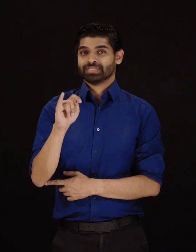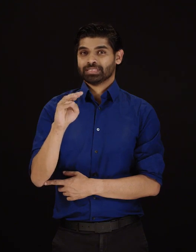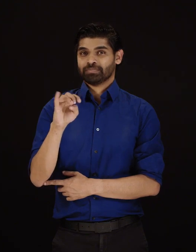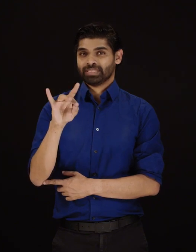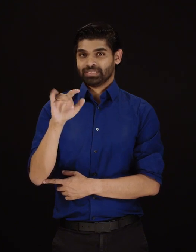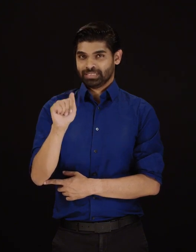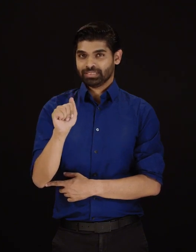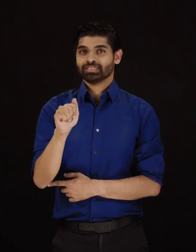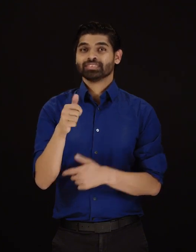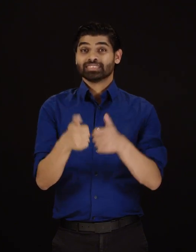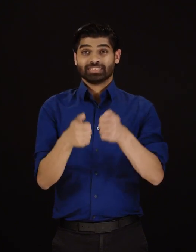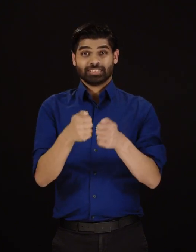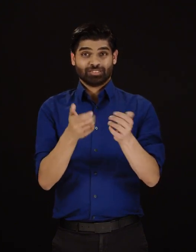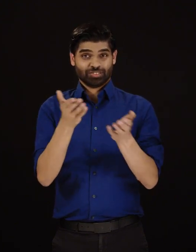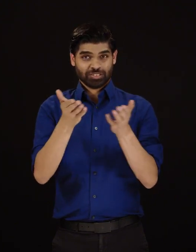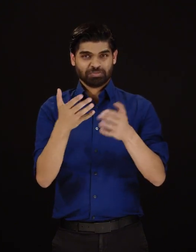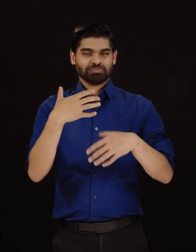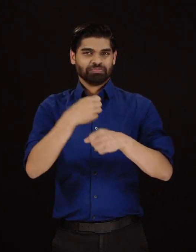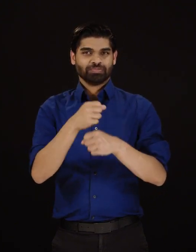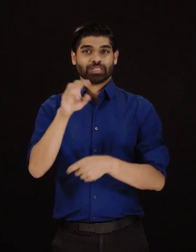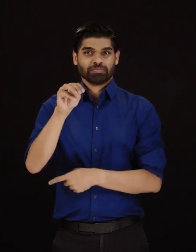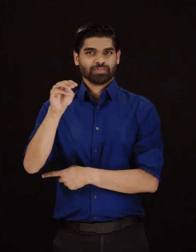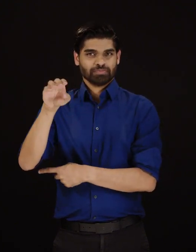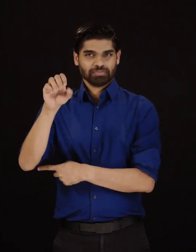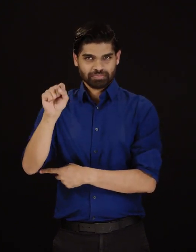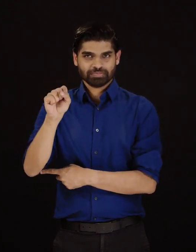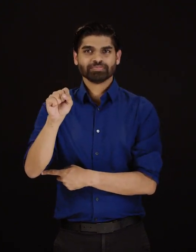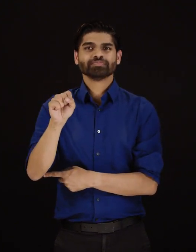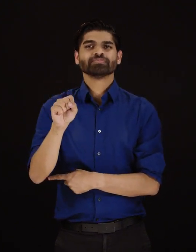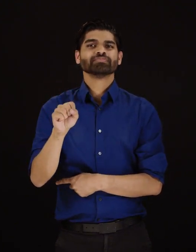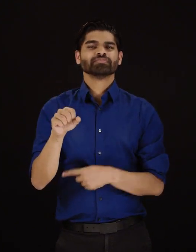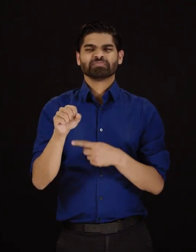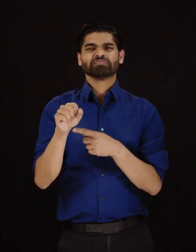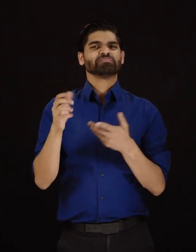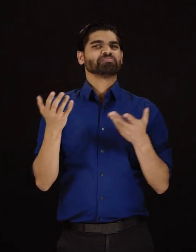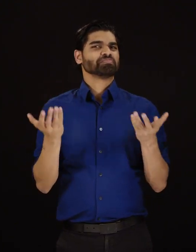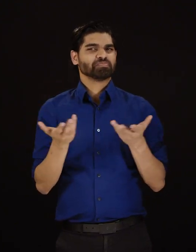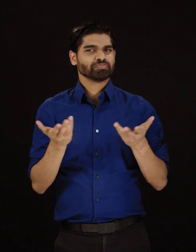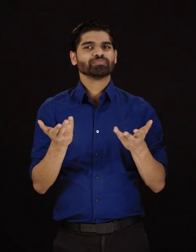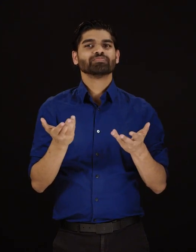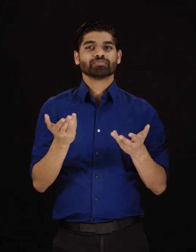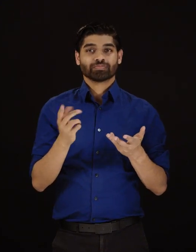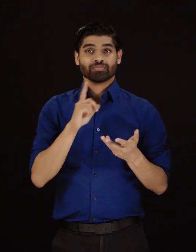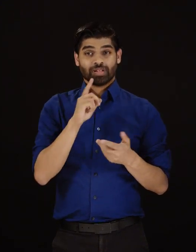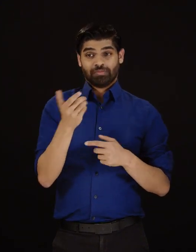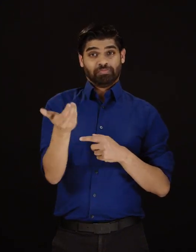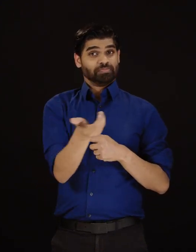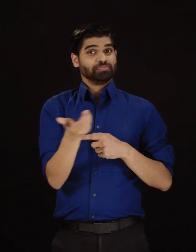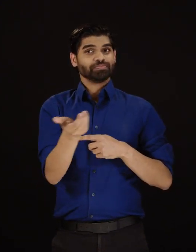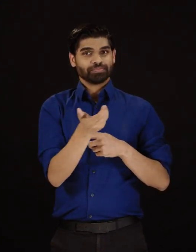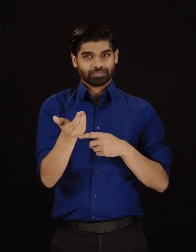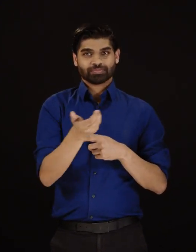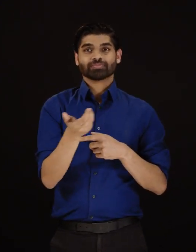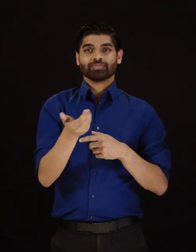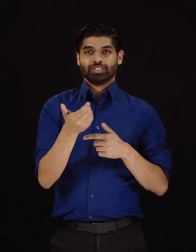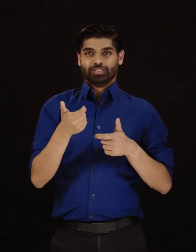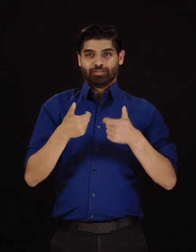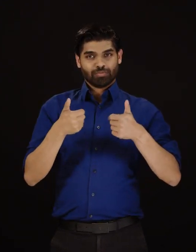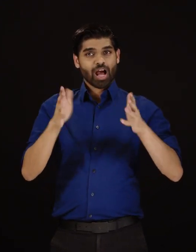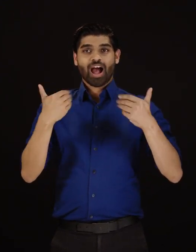MMS, Multimedia Messaging Service, allows for the sending of a text message that includes multimedia content, such as a photo or video,